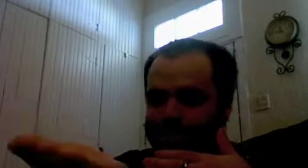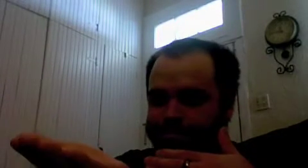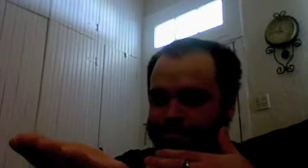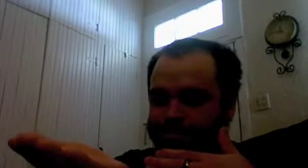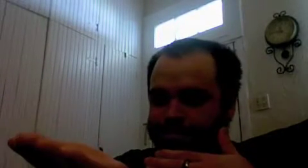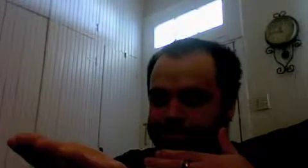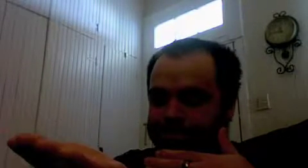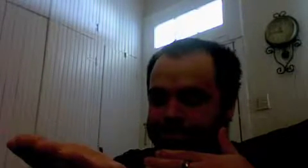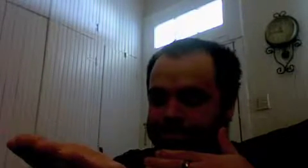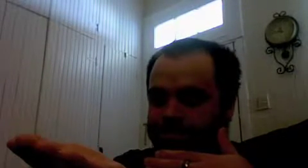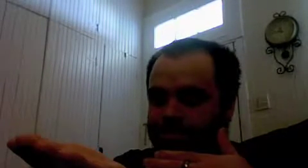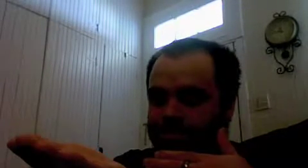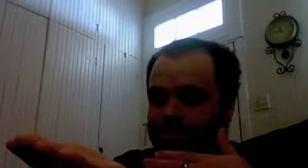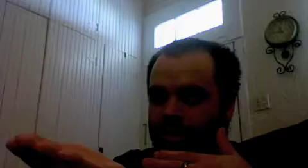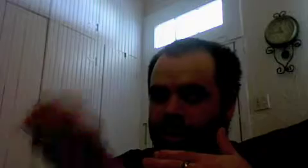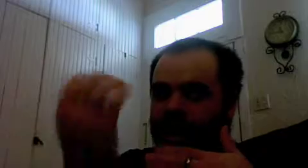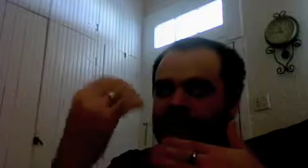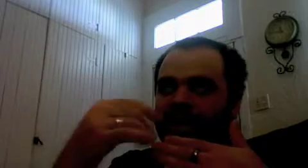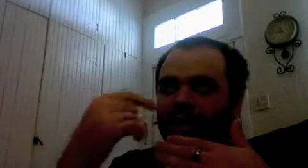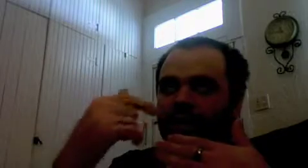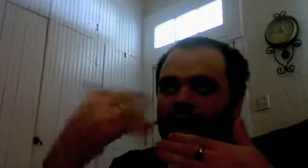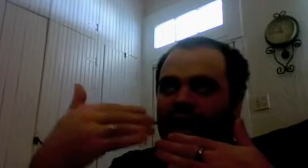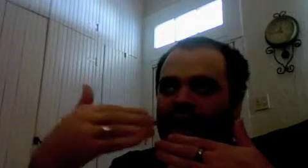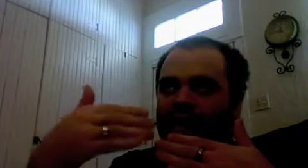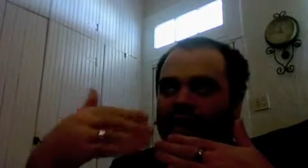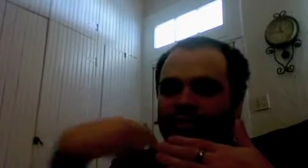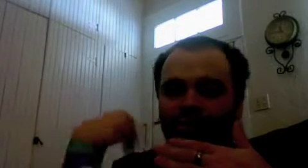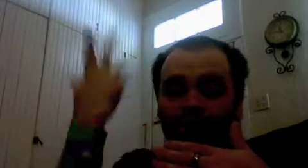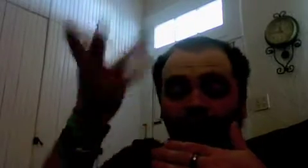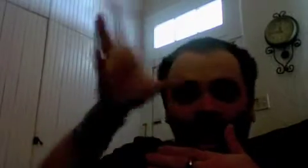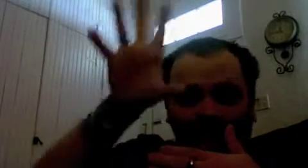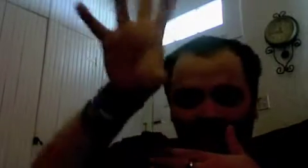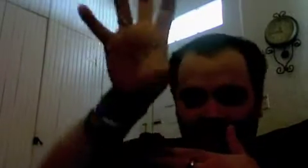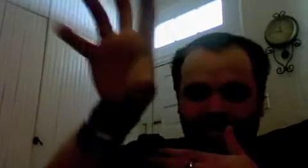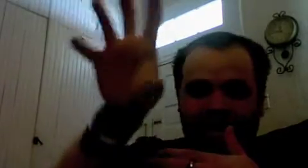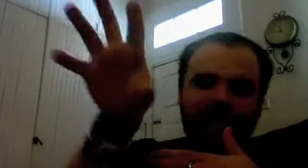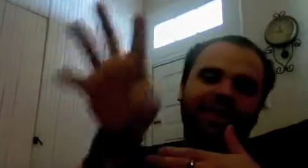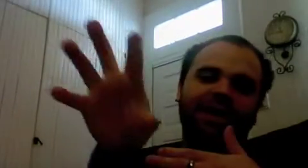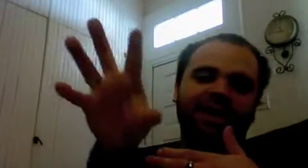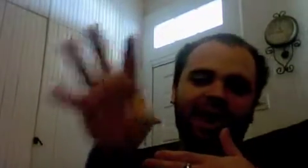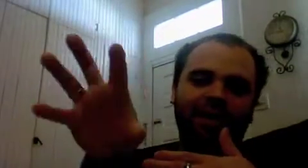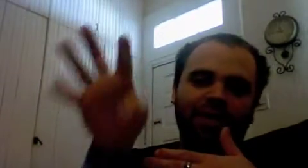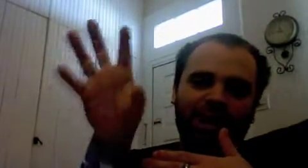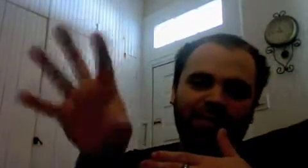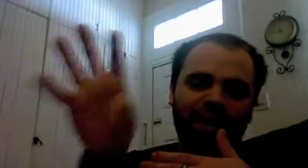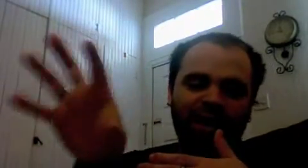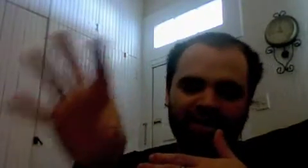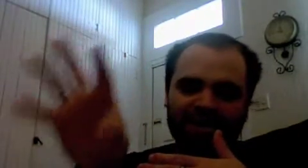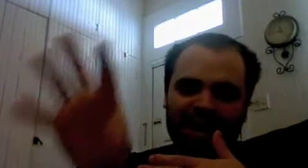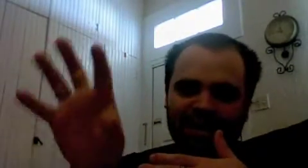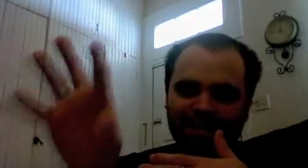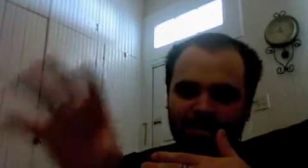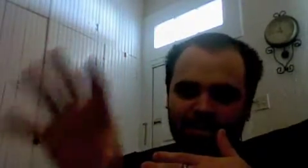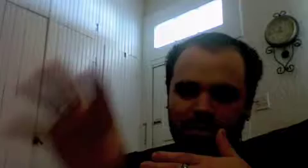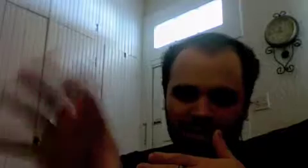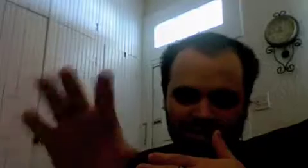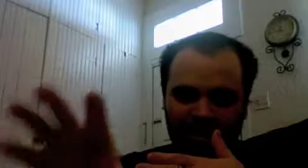and then when I I cognize that thing now that I have posited as myself